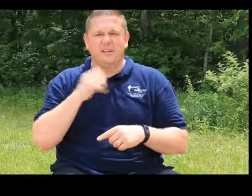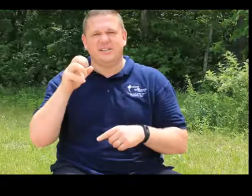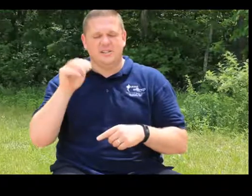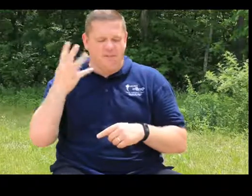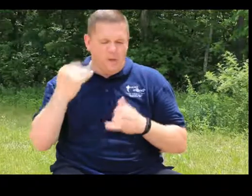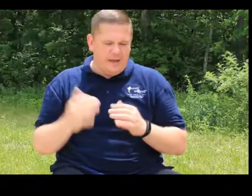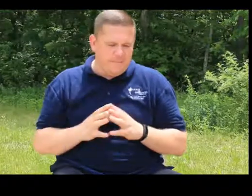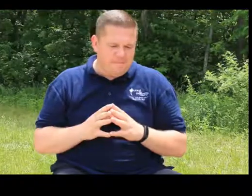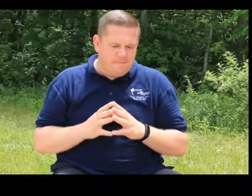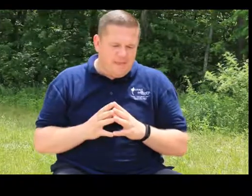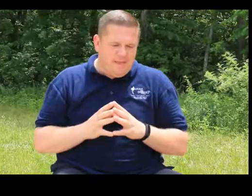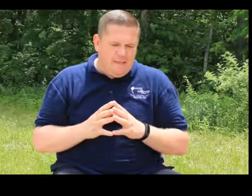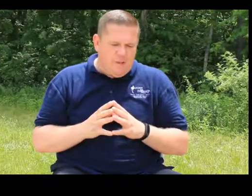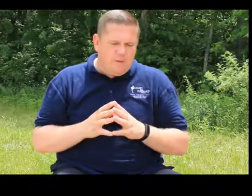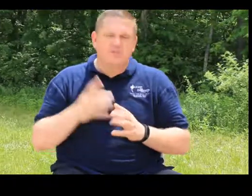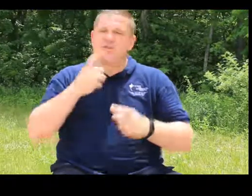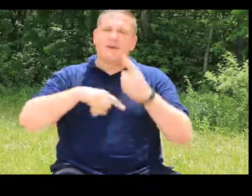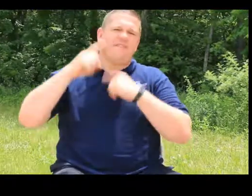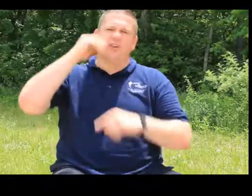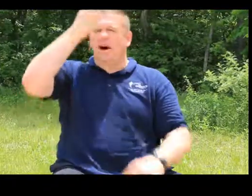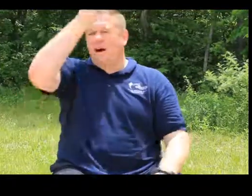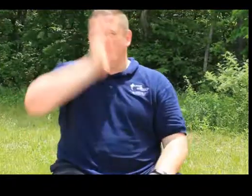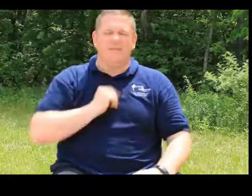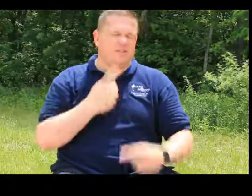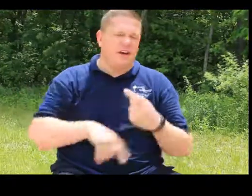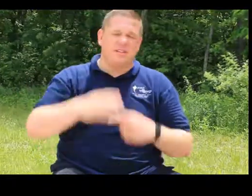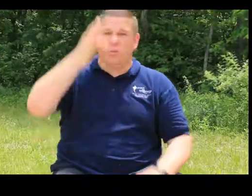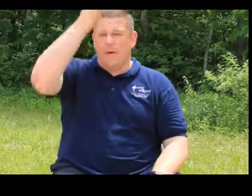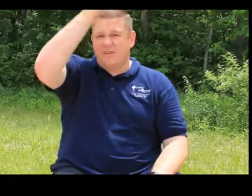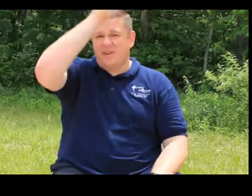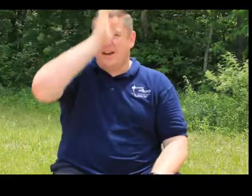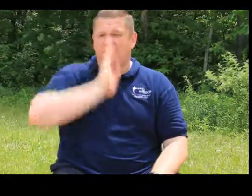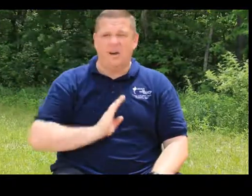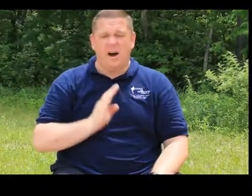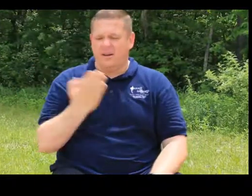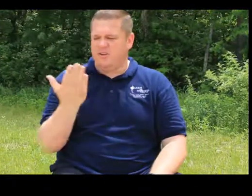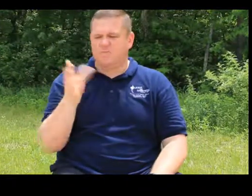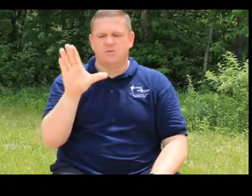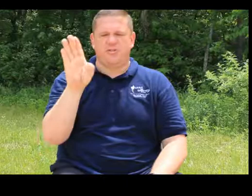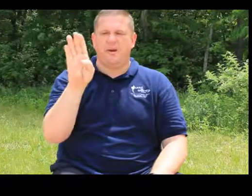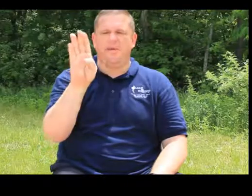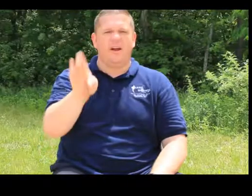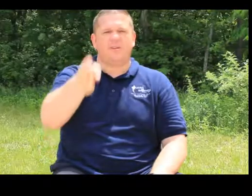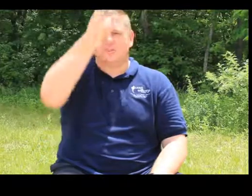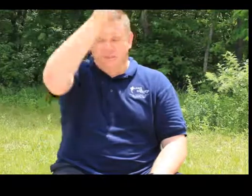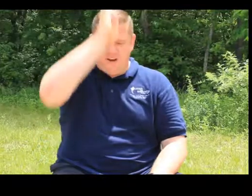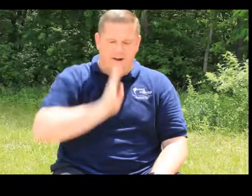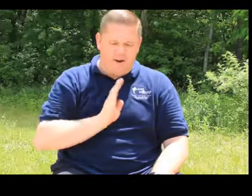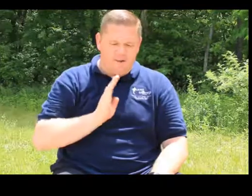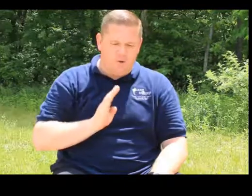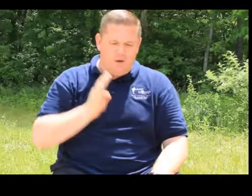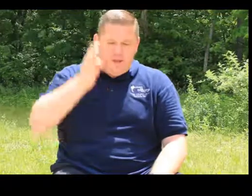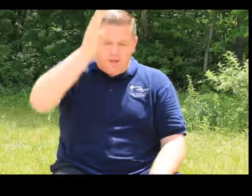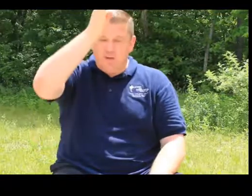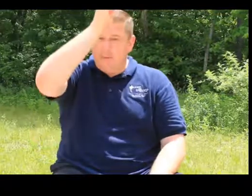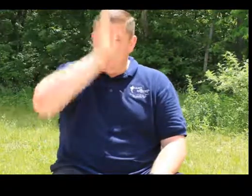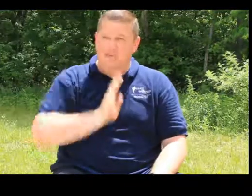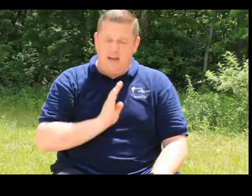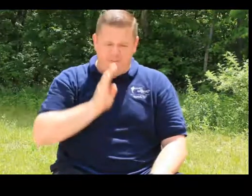in season four now. Well, let's do the sign for God. I love this sign. It's a reverend sign. God. Just put your thumb in there and just say God. All right. So you saw me use the sign for